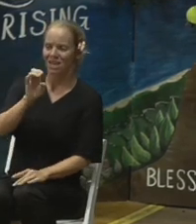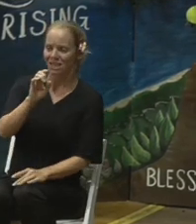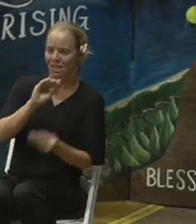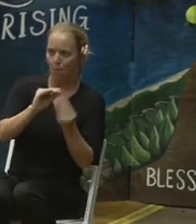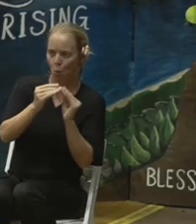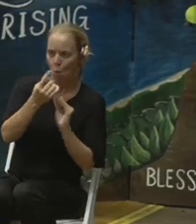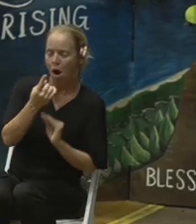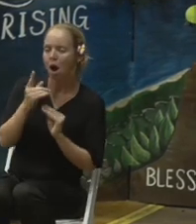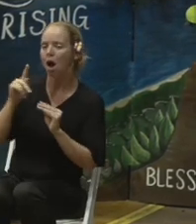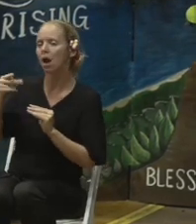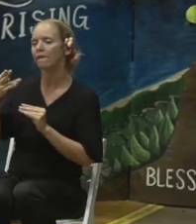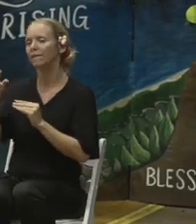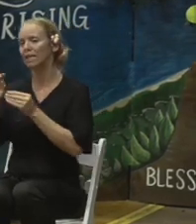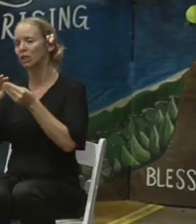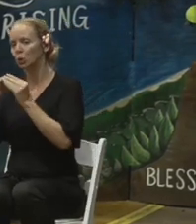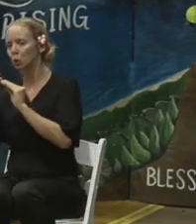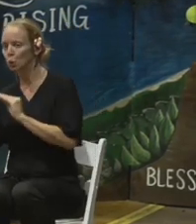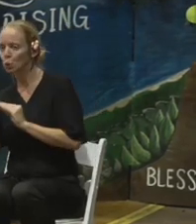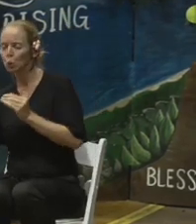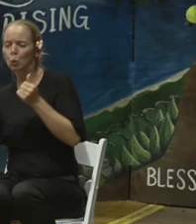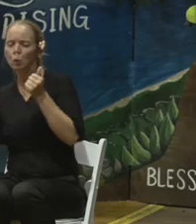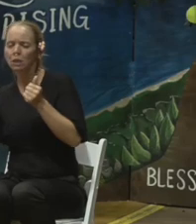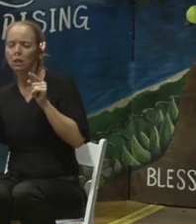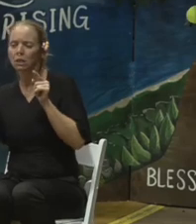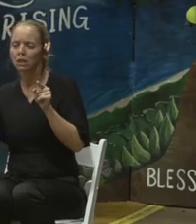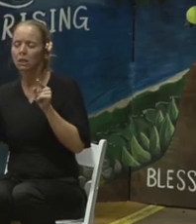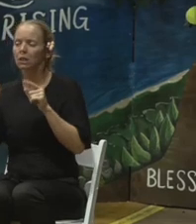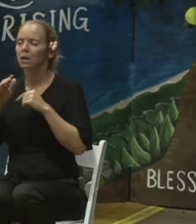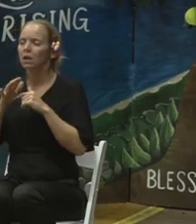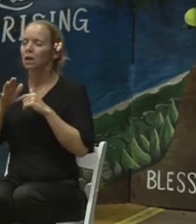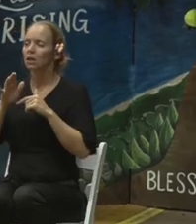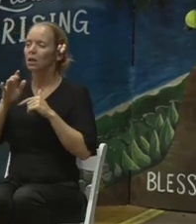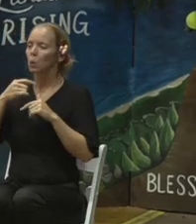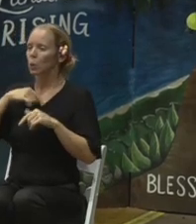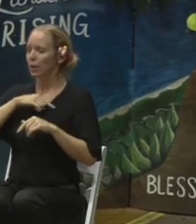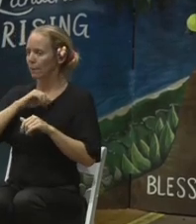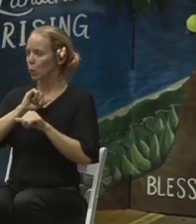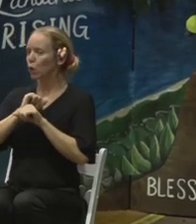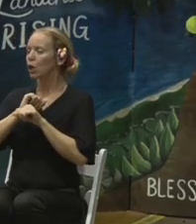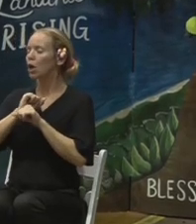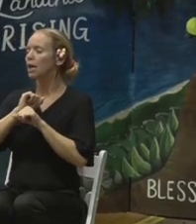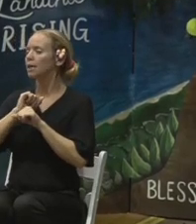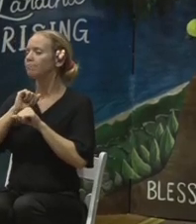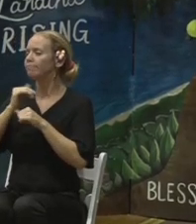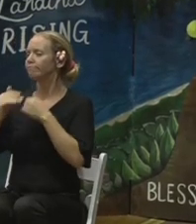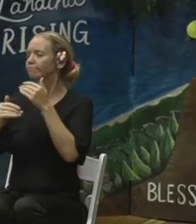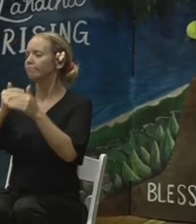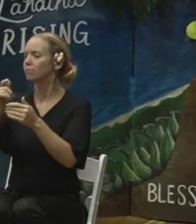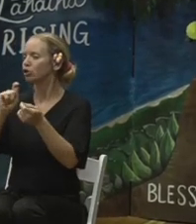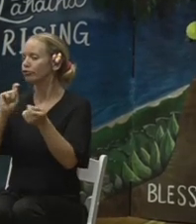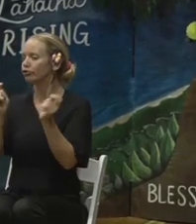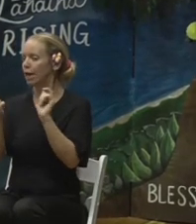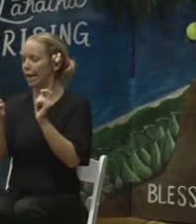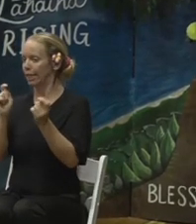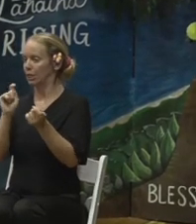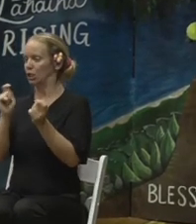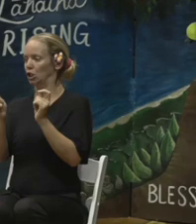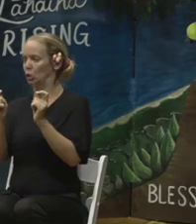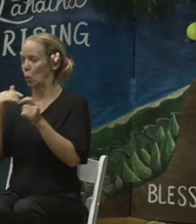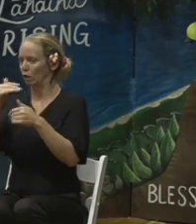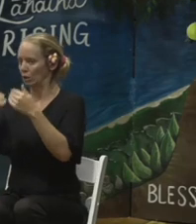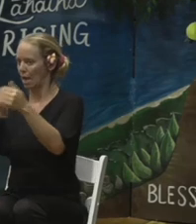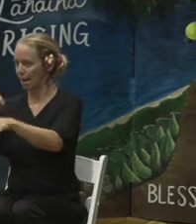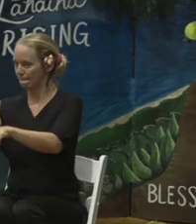where it's at. We did work on this. It changed over time. We did different iterations. So just to explain this slide,